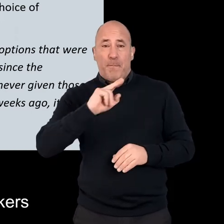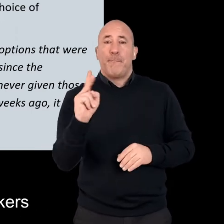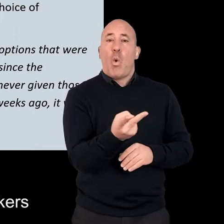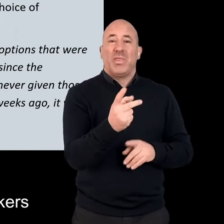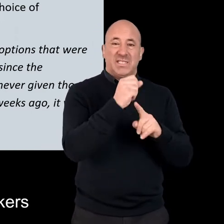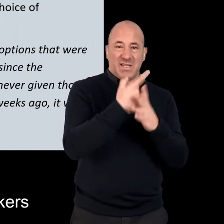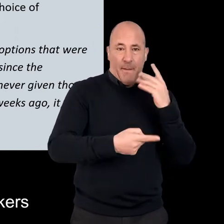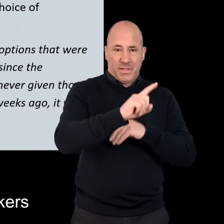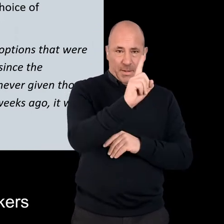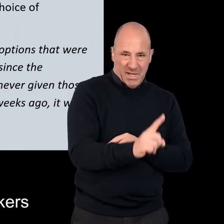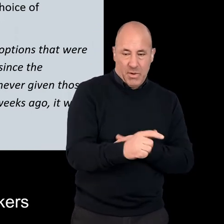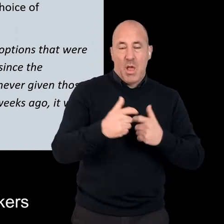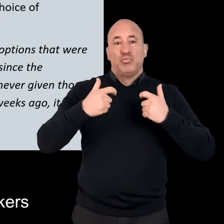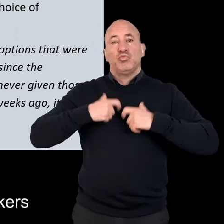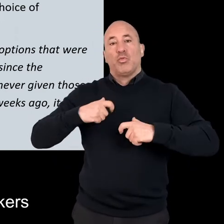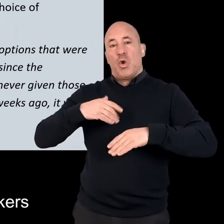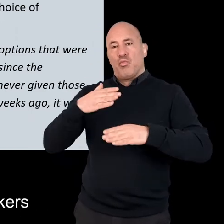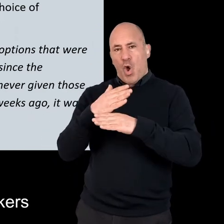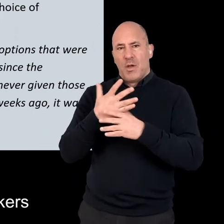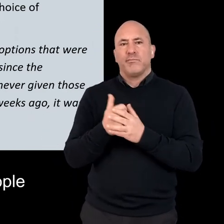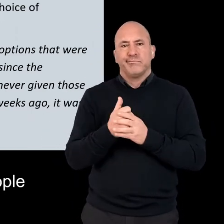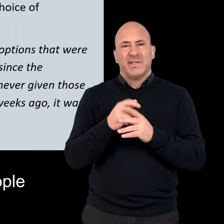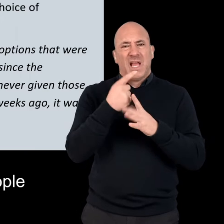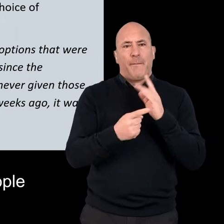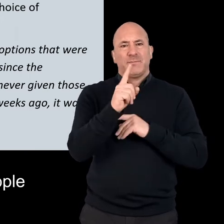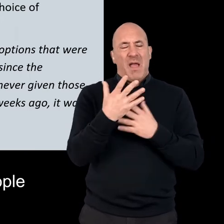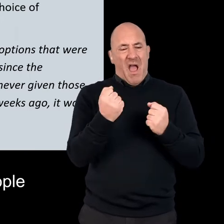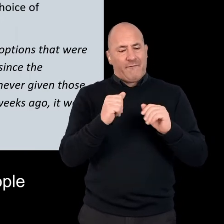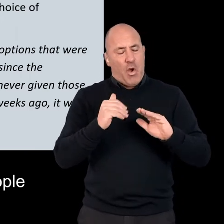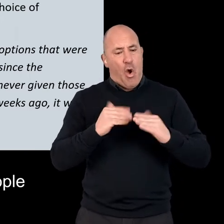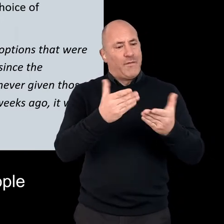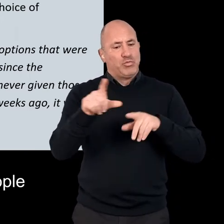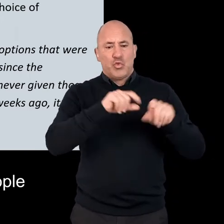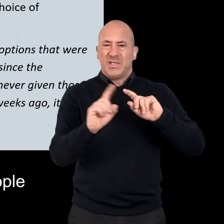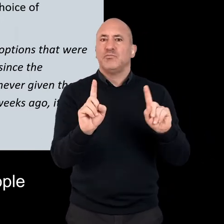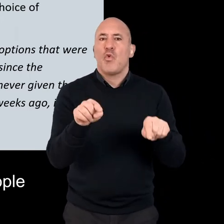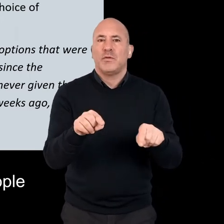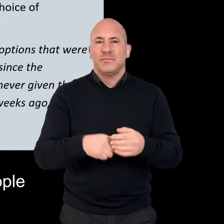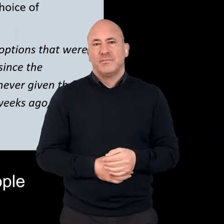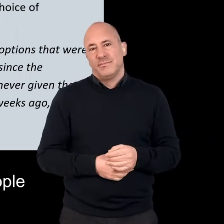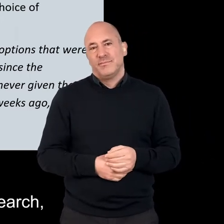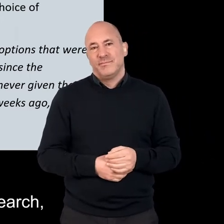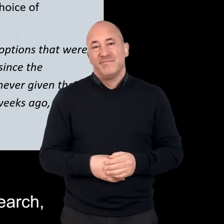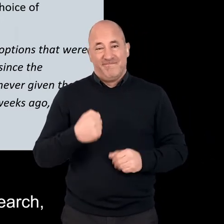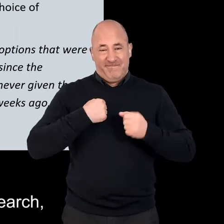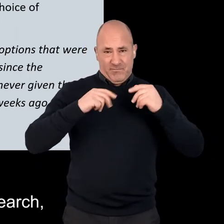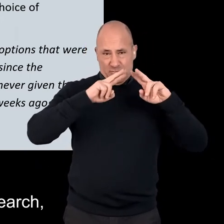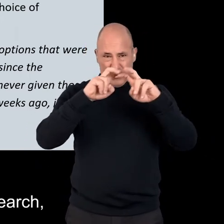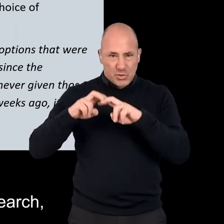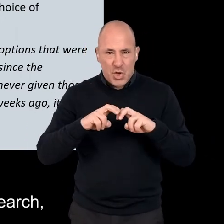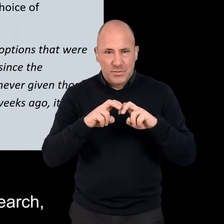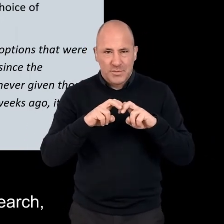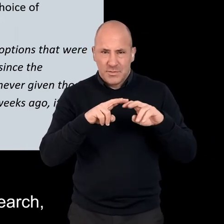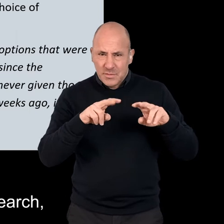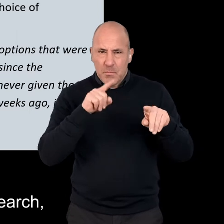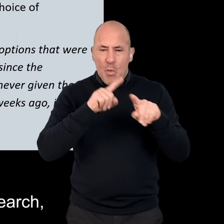this, we asked both disabled people and social workers about the choices disabled people had been offered. Throughout the course